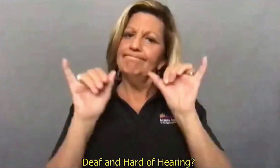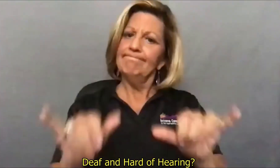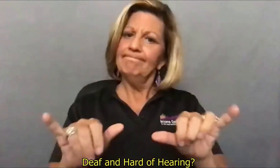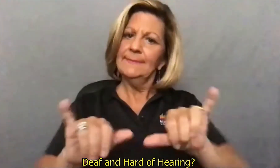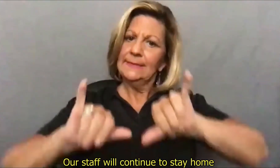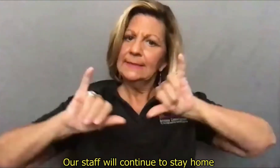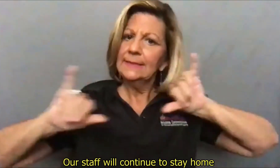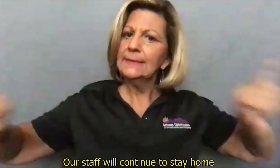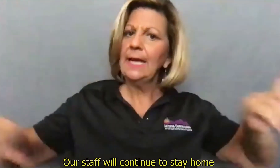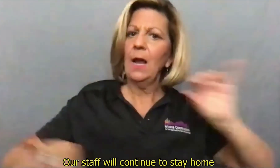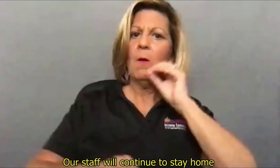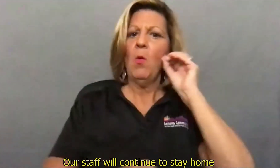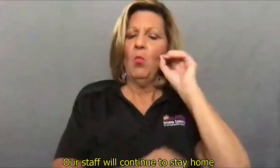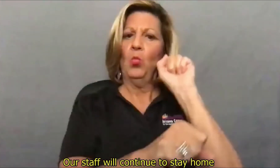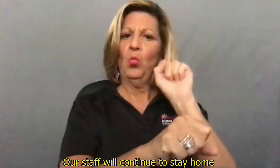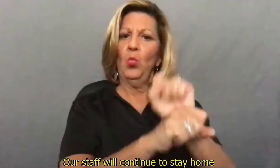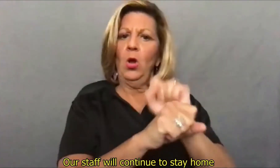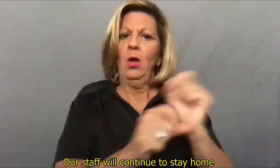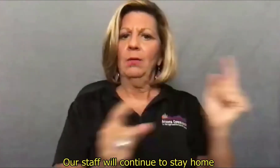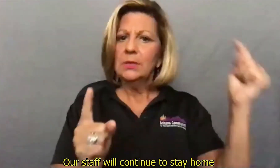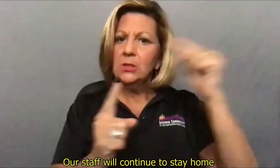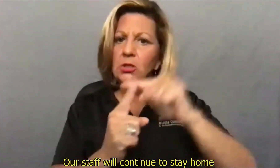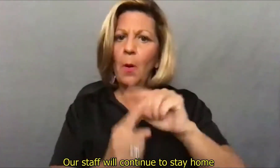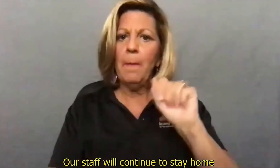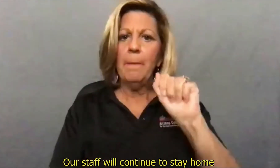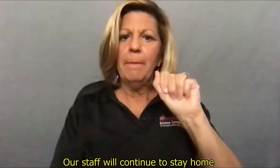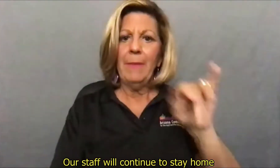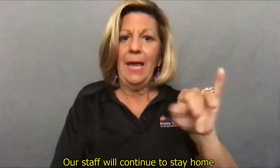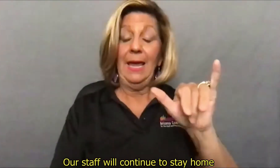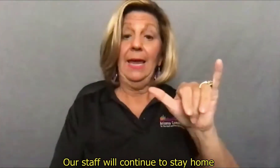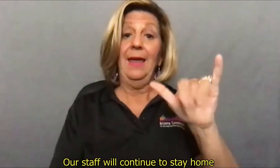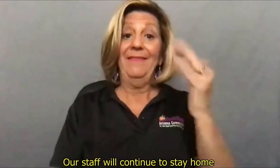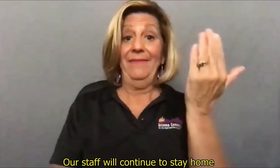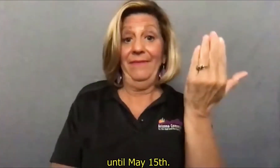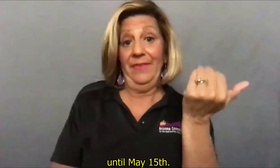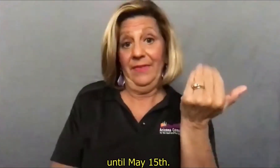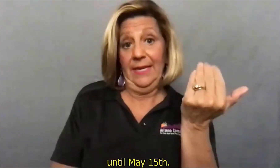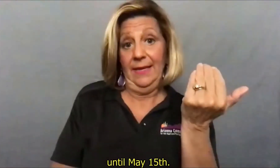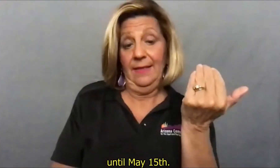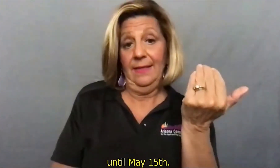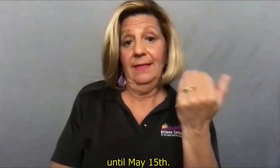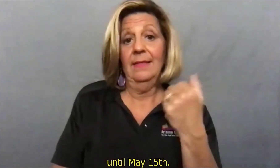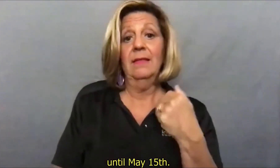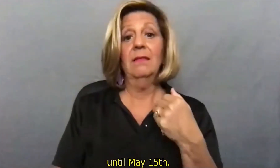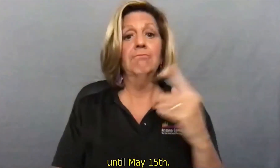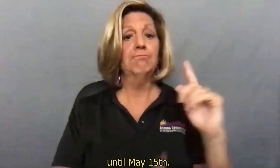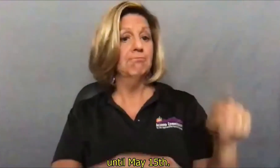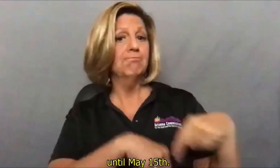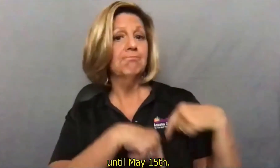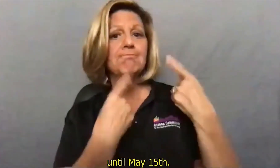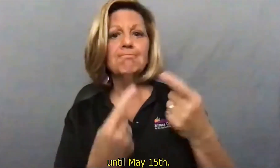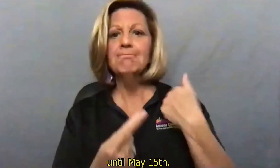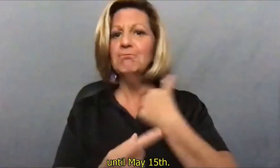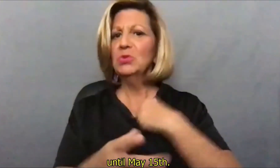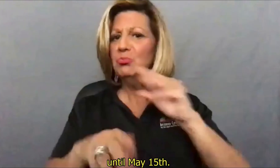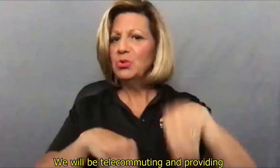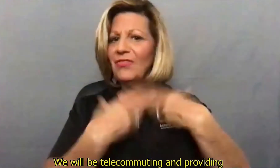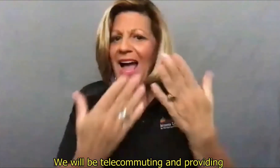Our staff will continue to stay home until May 15th. We will be